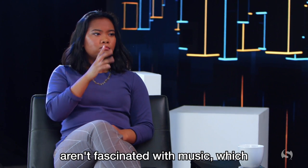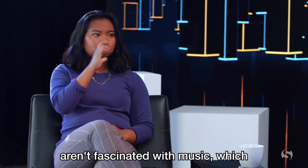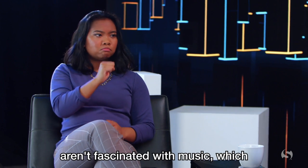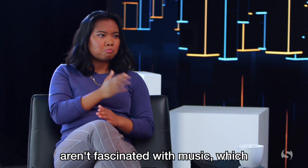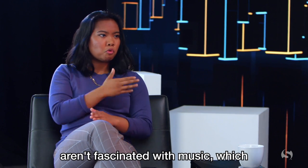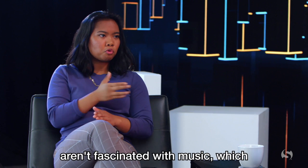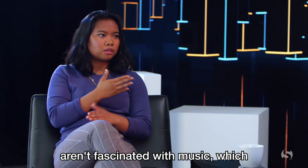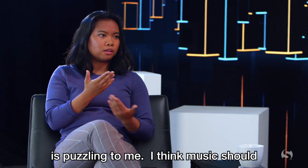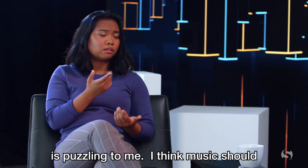with music.